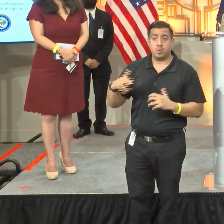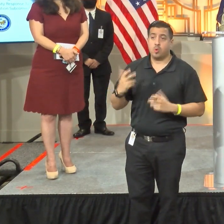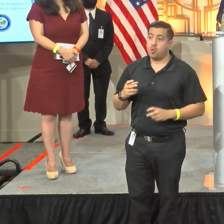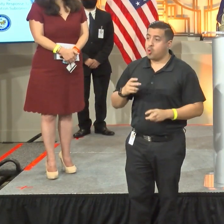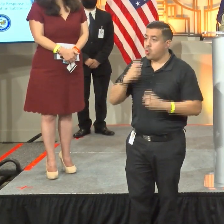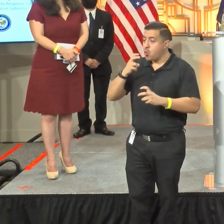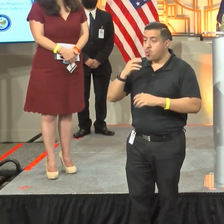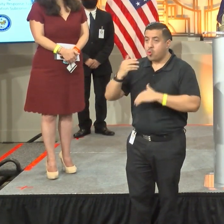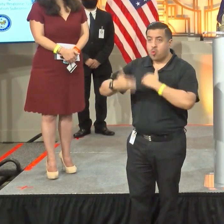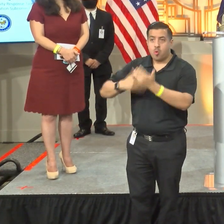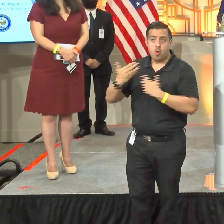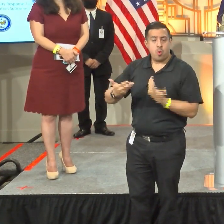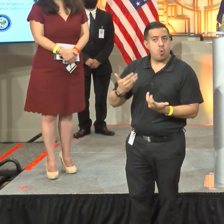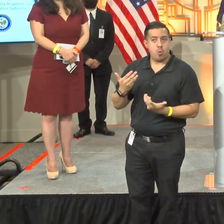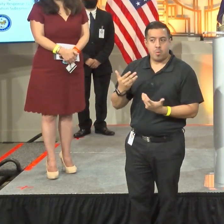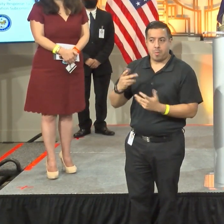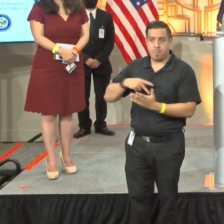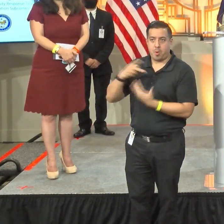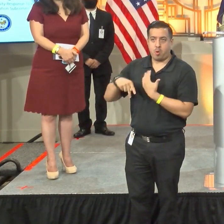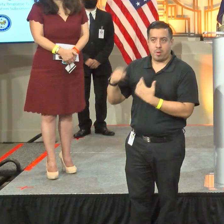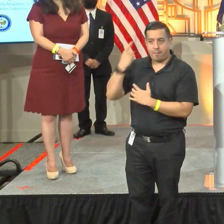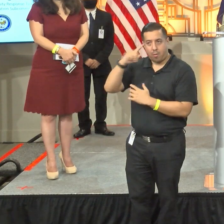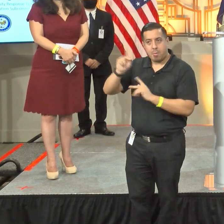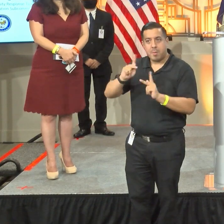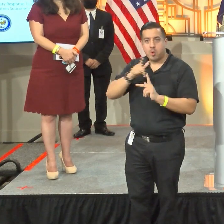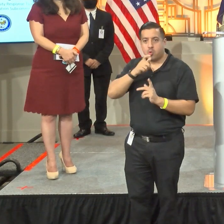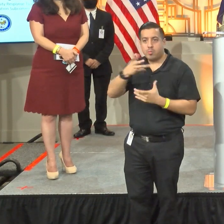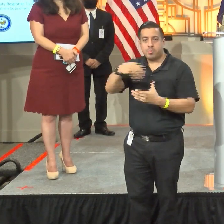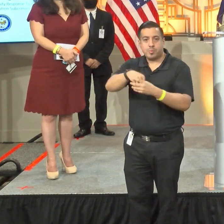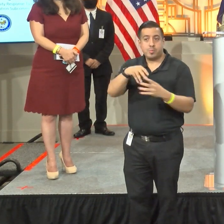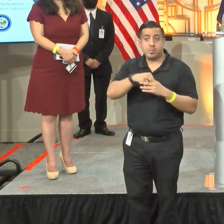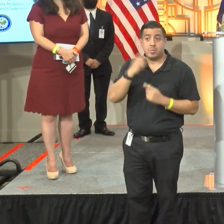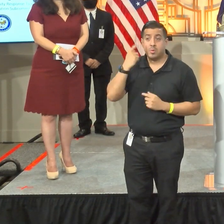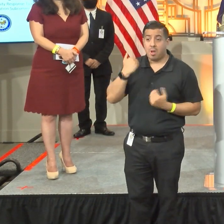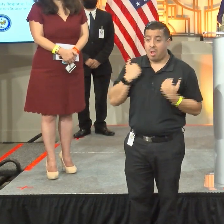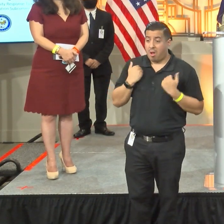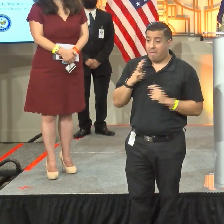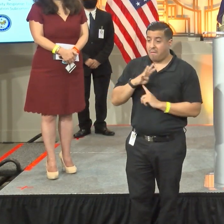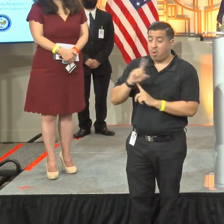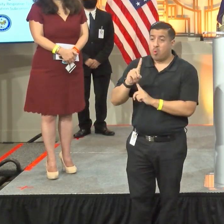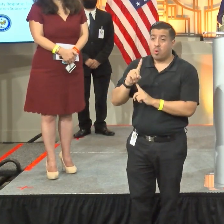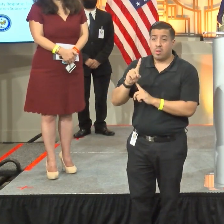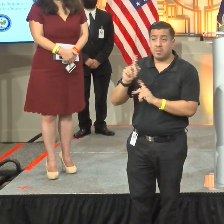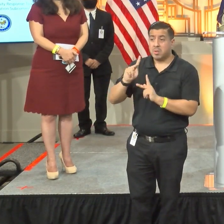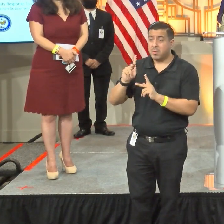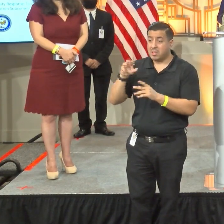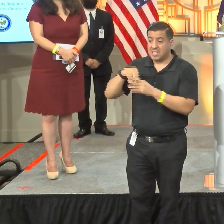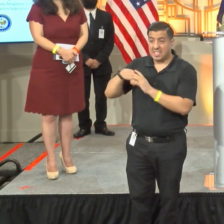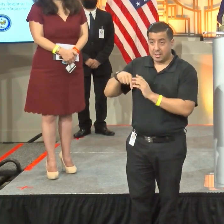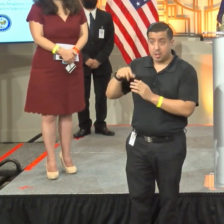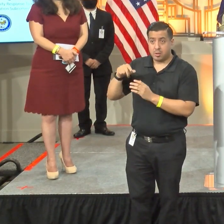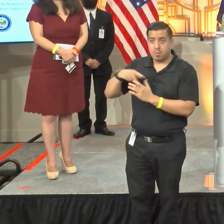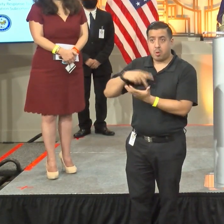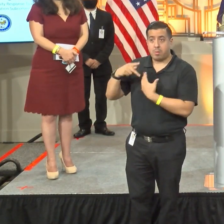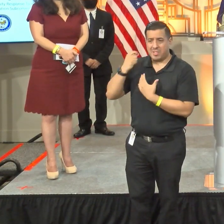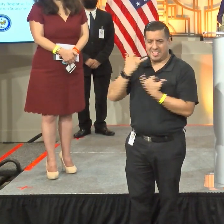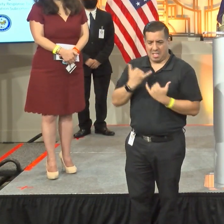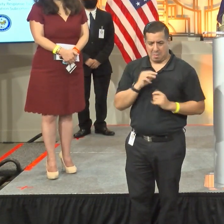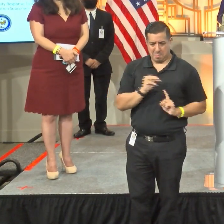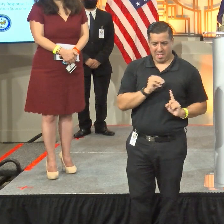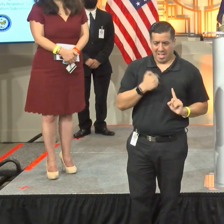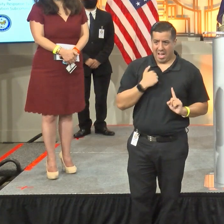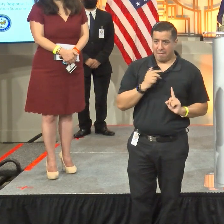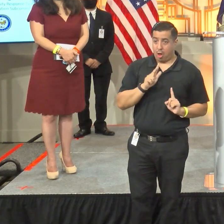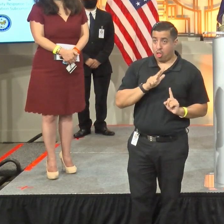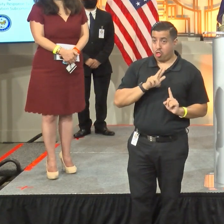that demands a whole lot from its participants. We have had 41 start the program and as of Monday, 35